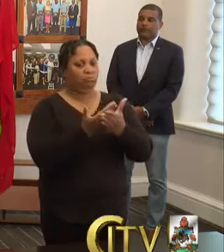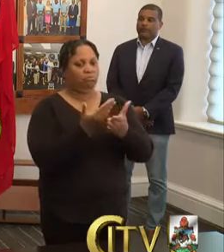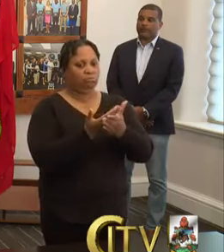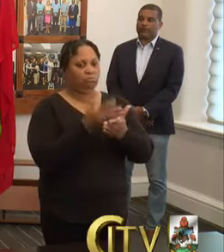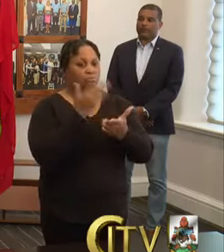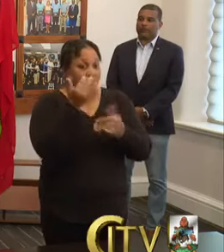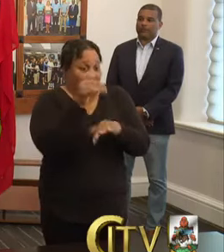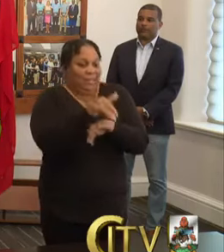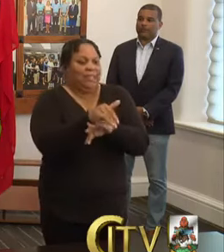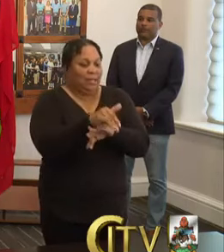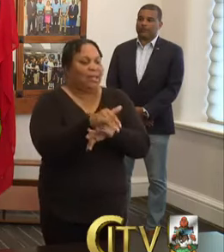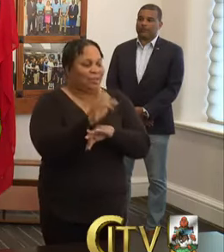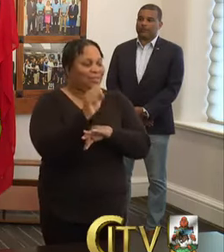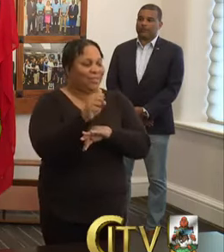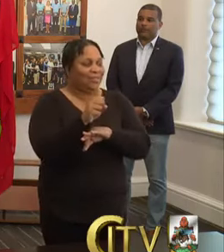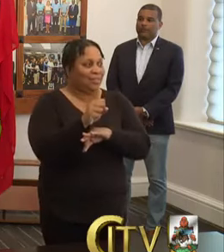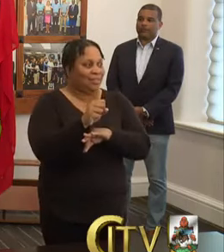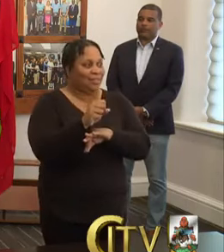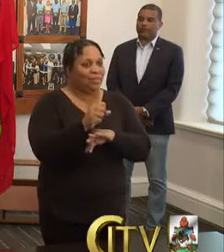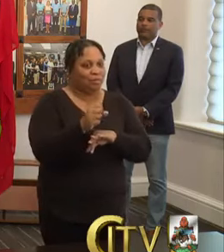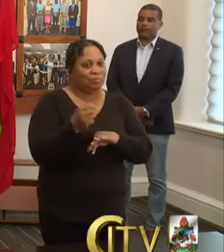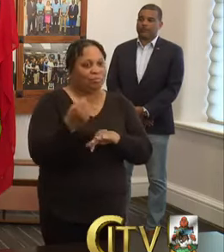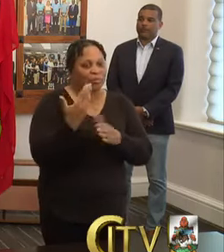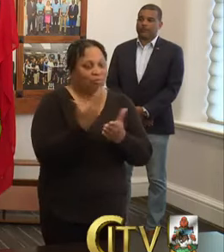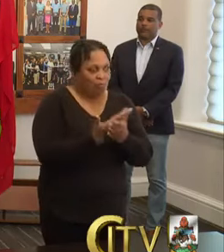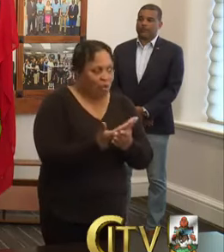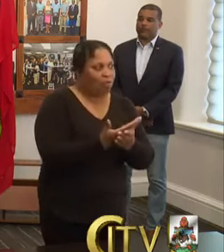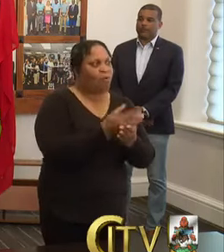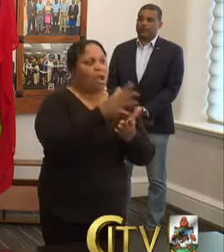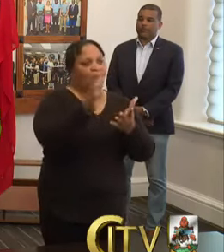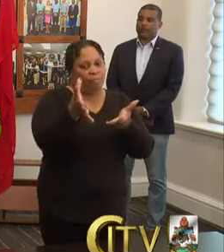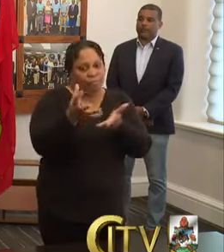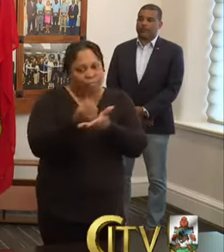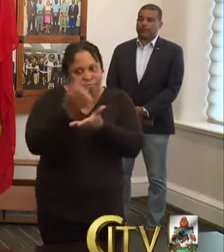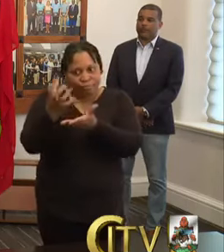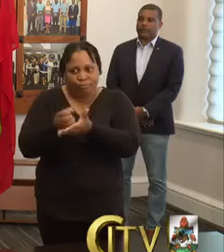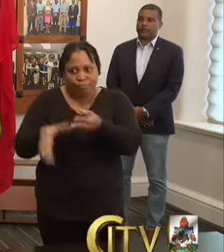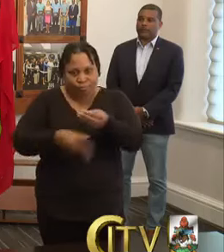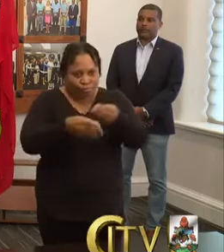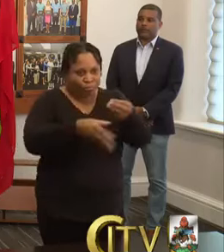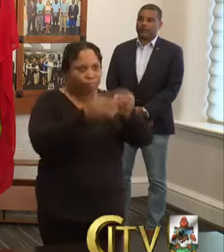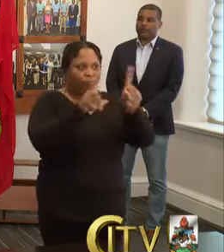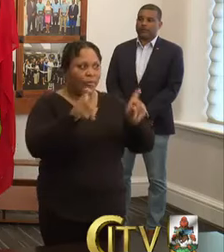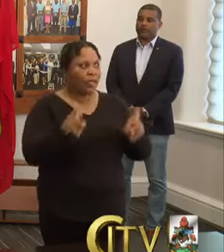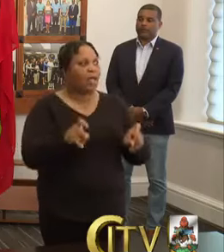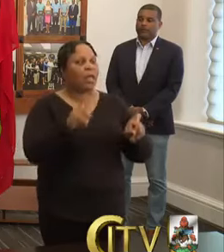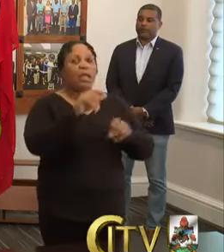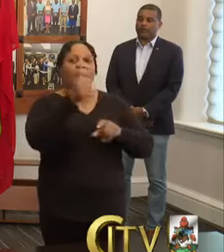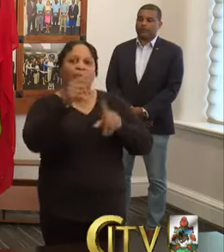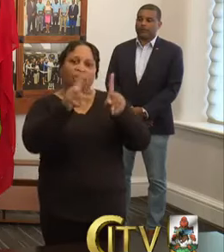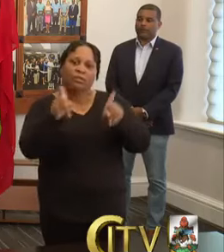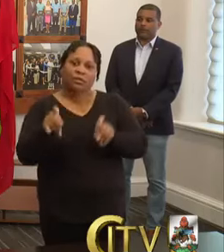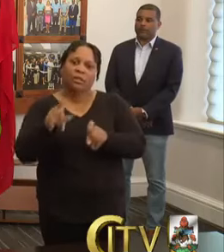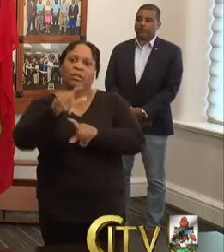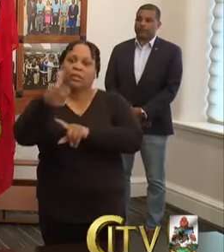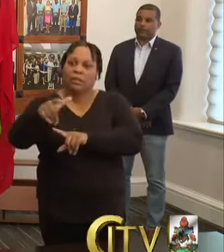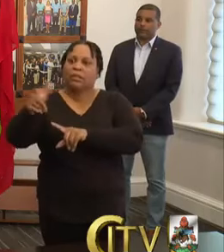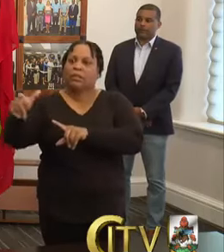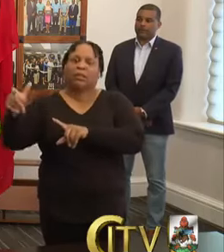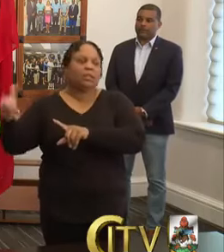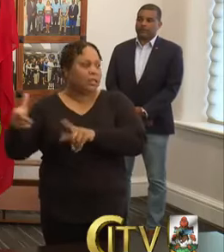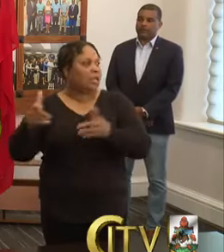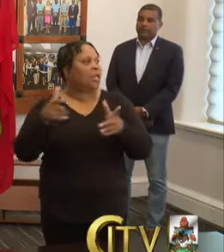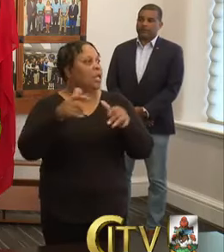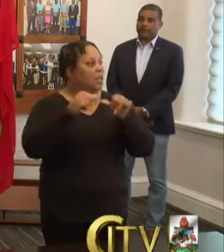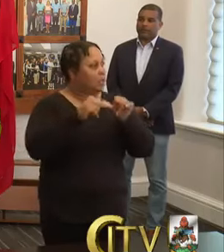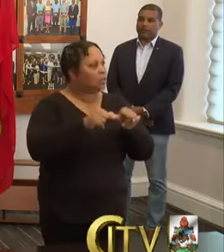Island tonight will be cleared. Uh, there's additional tests that were collected. There's a number of pending those we run tomorrow and the next day, and we're going to continue to, uh,